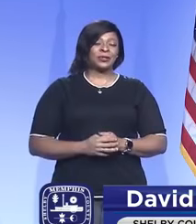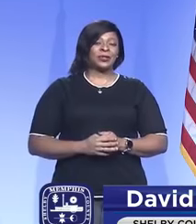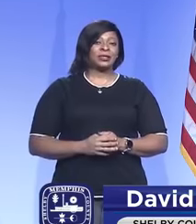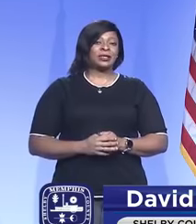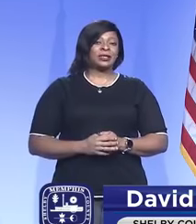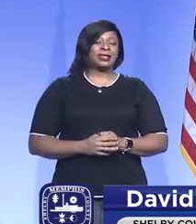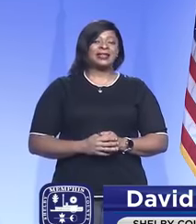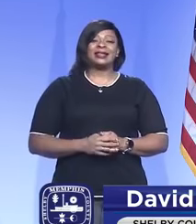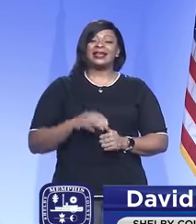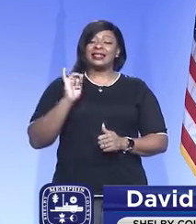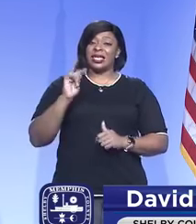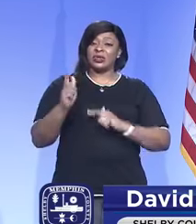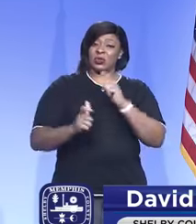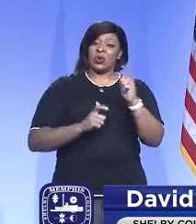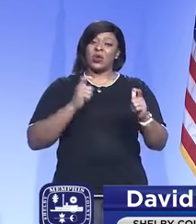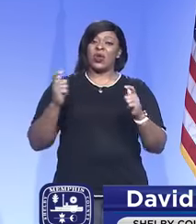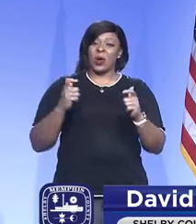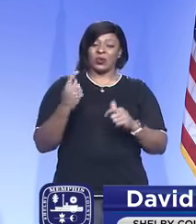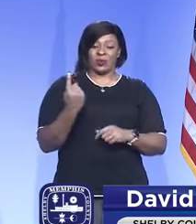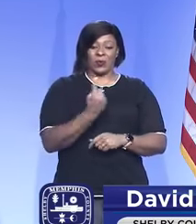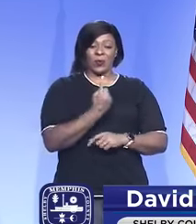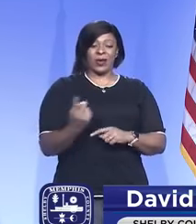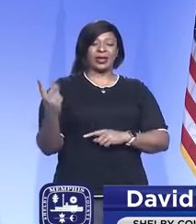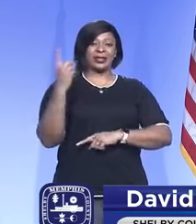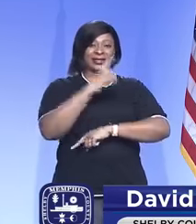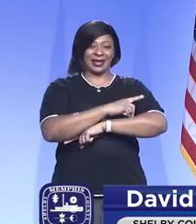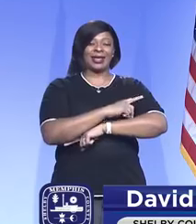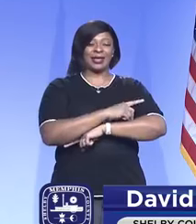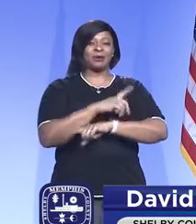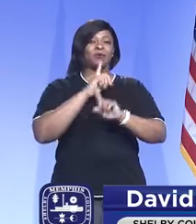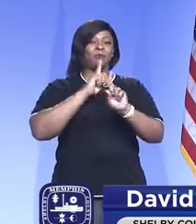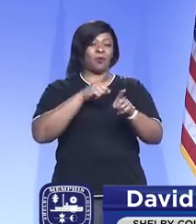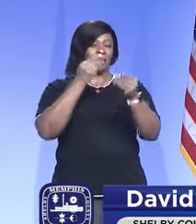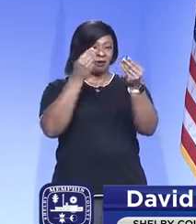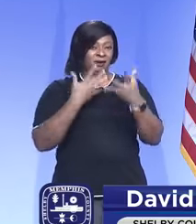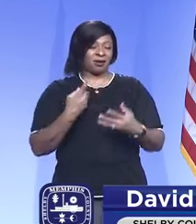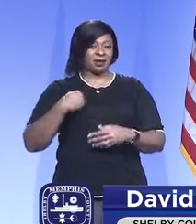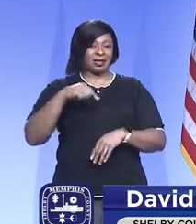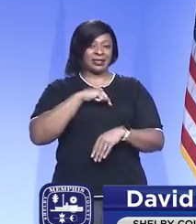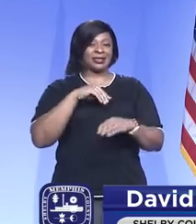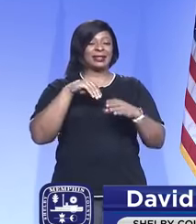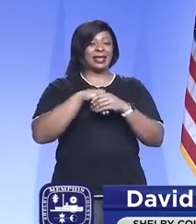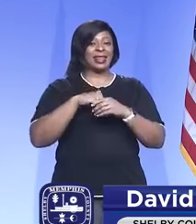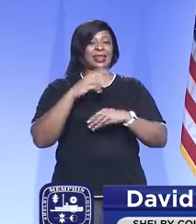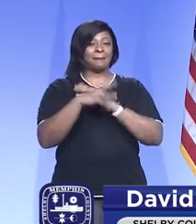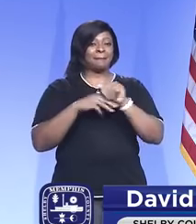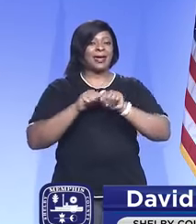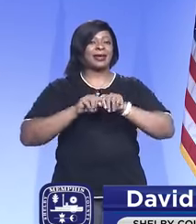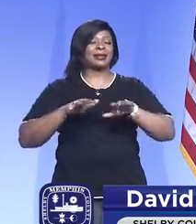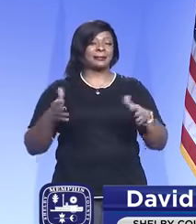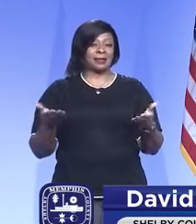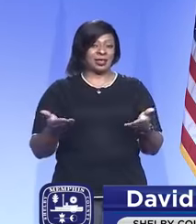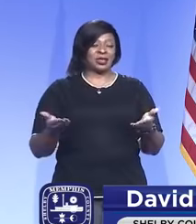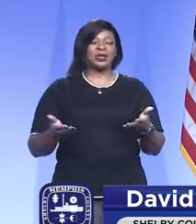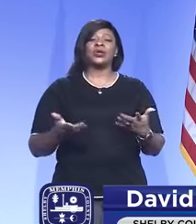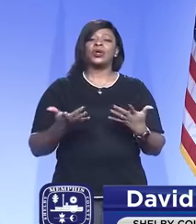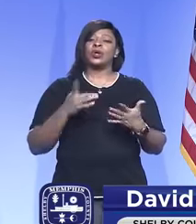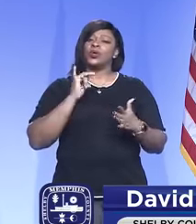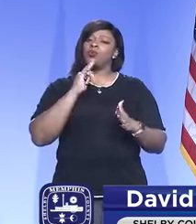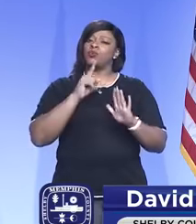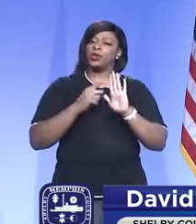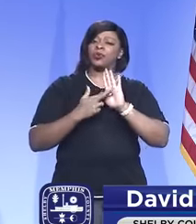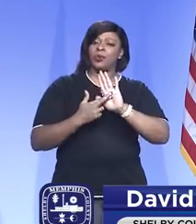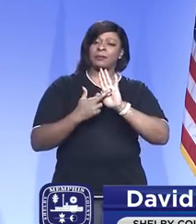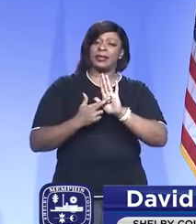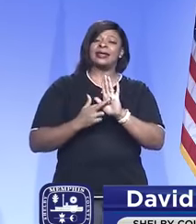That is the largest single-day number of cases reported to us in the pandemic, and it does represent